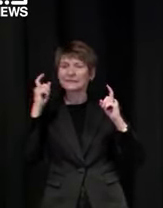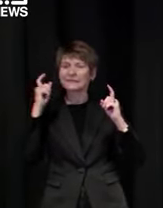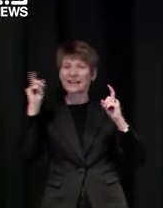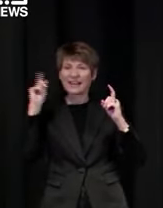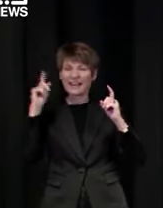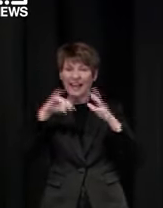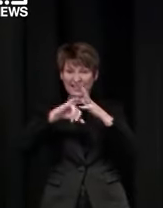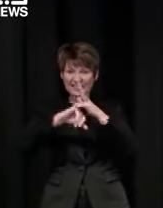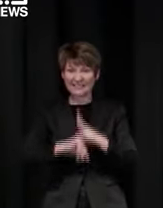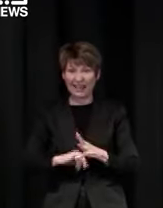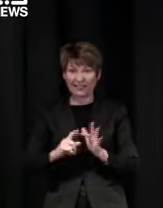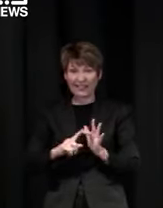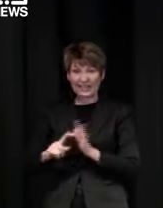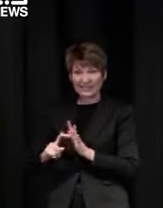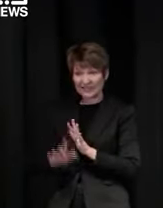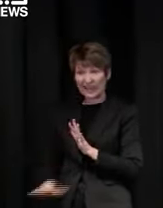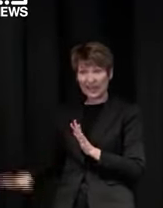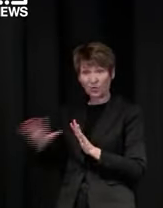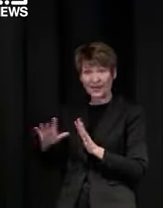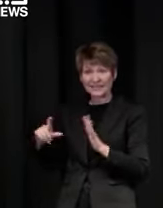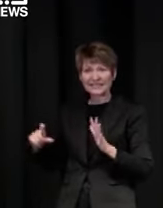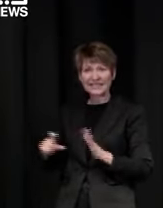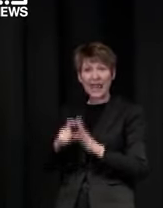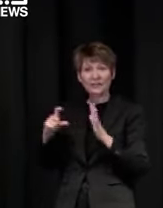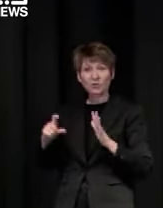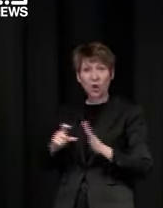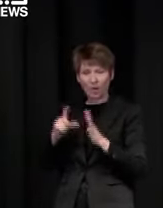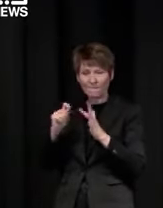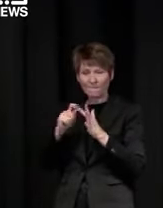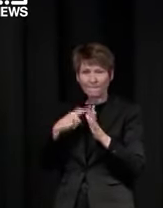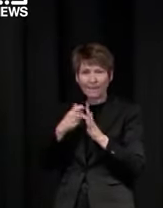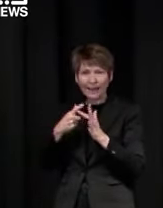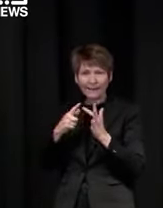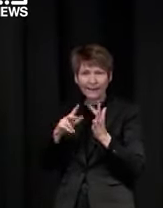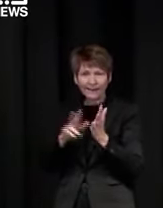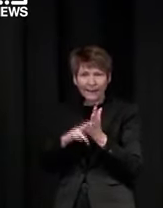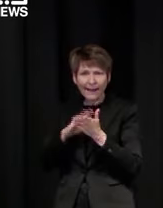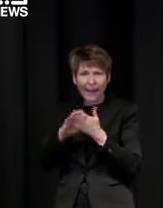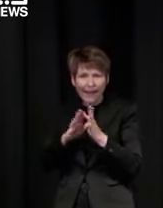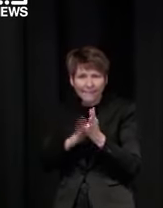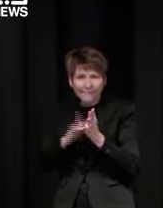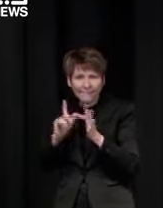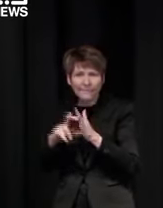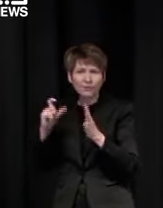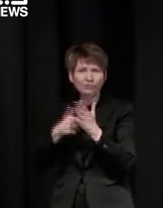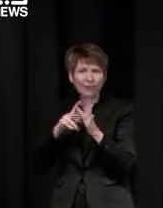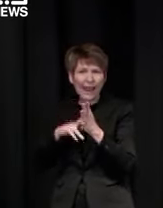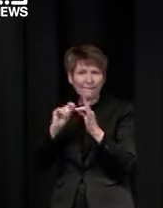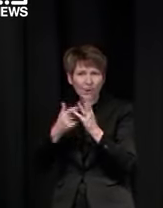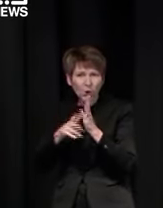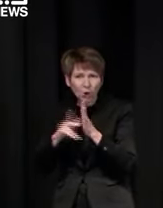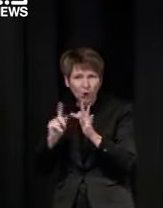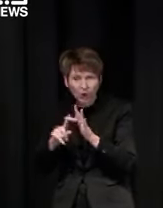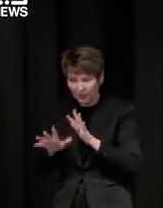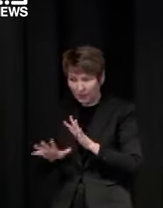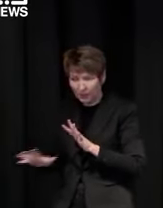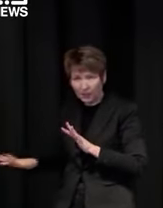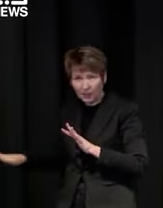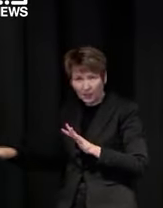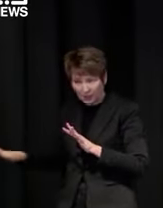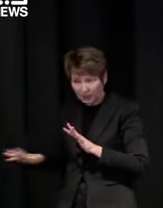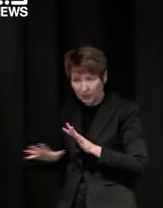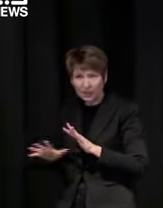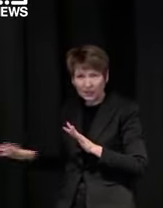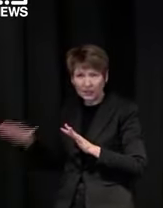population mobile workforce um fewer rates of gps and pharmacists per head compared to more affluent areas before